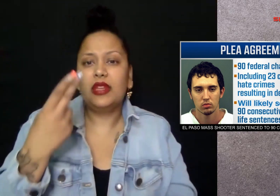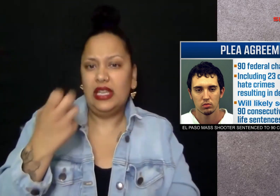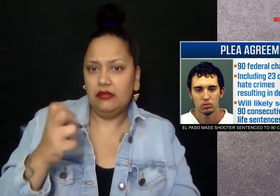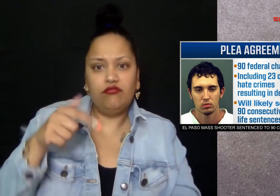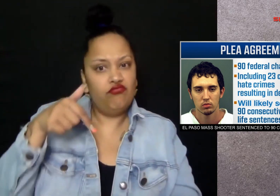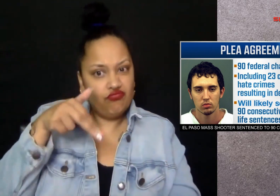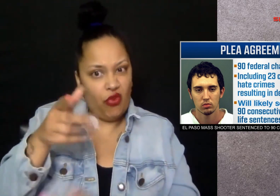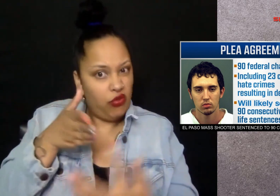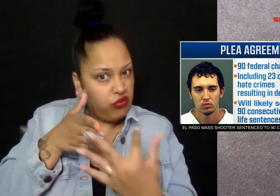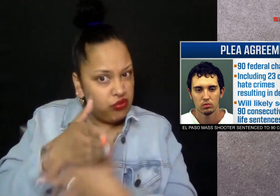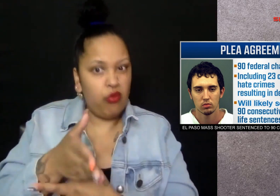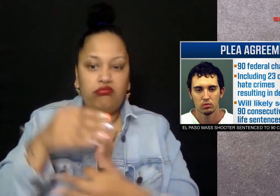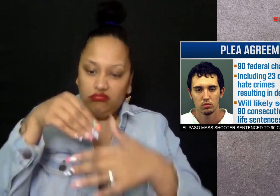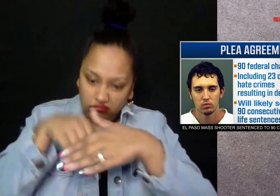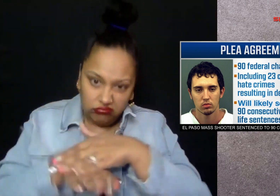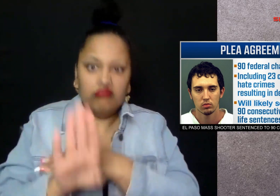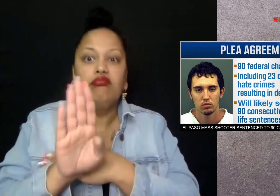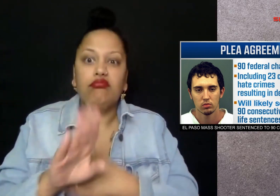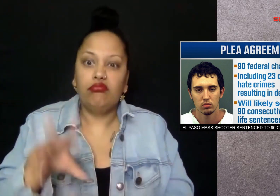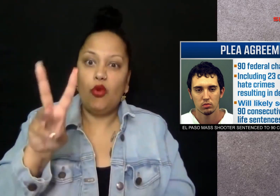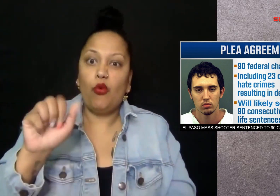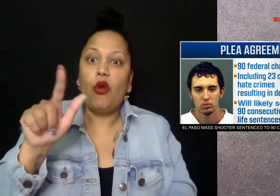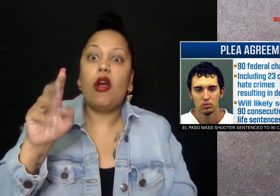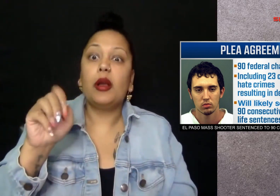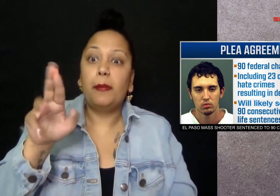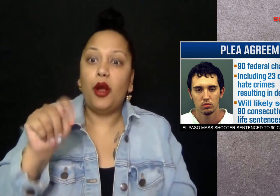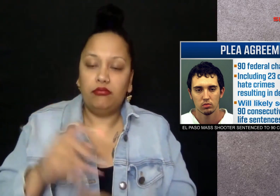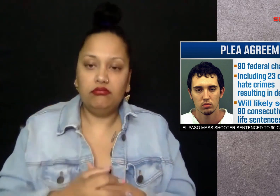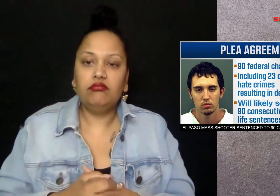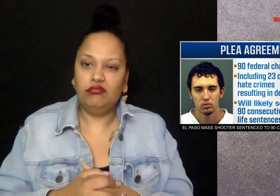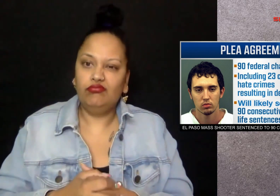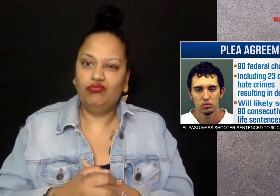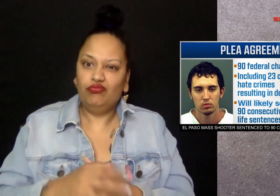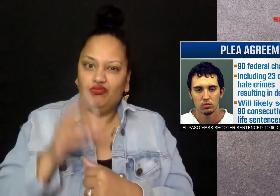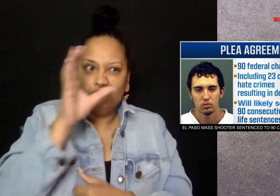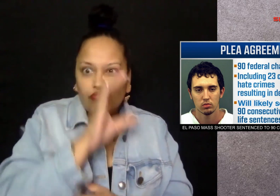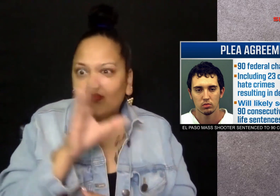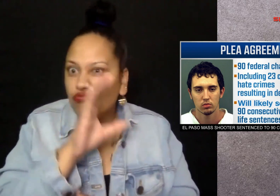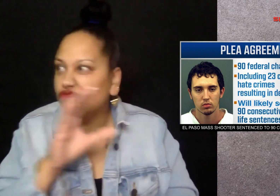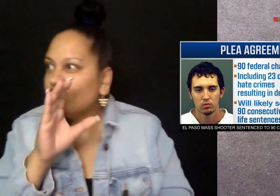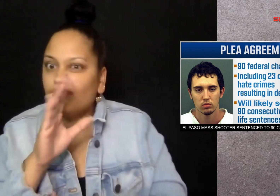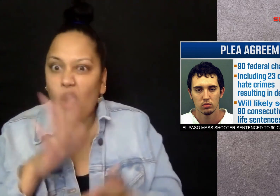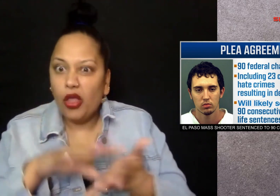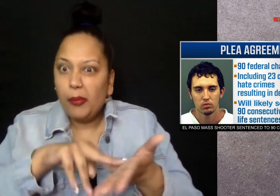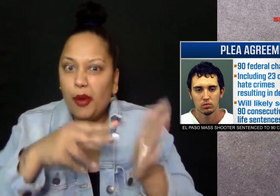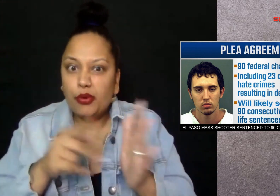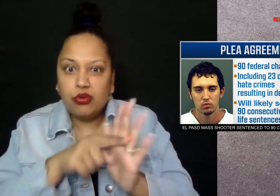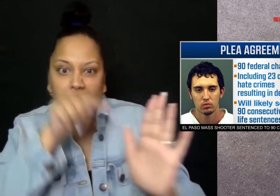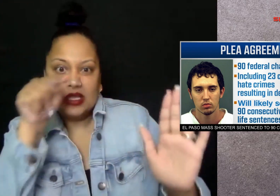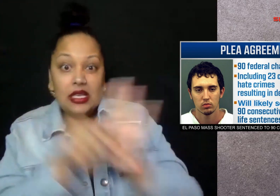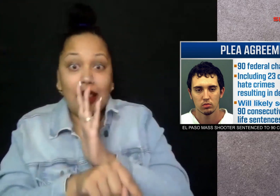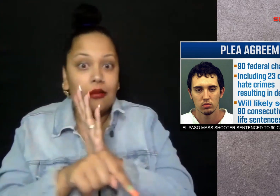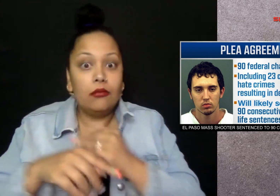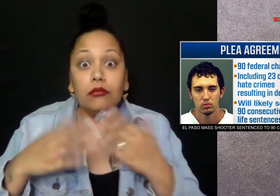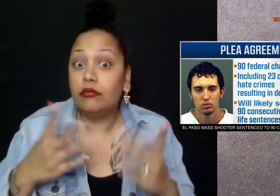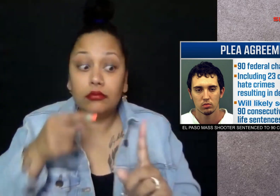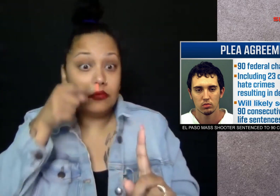authorities say he walked through the Walmart intentionally looking to kill Mexican people and immigrants